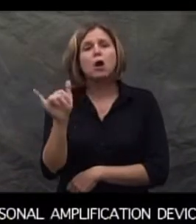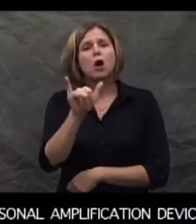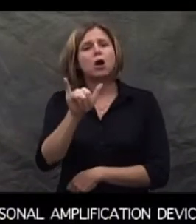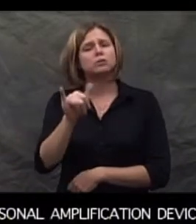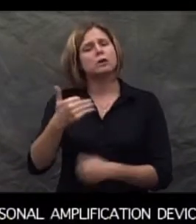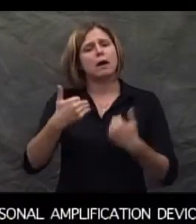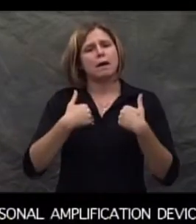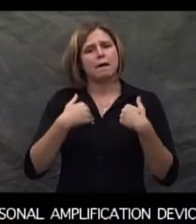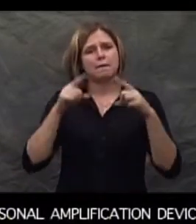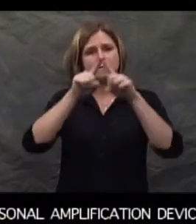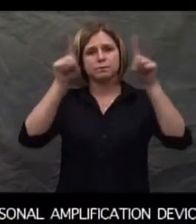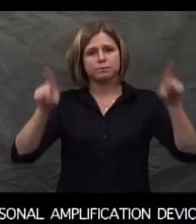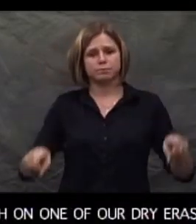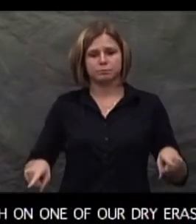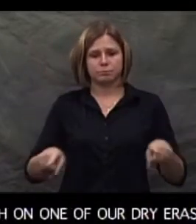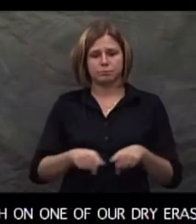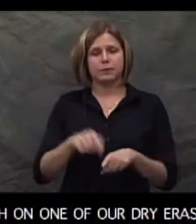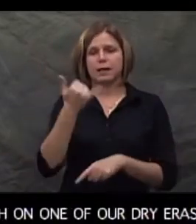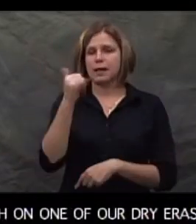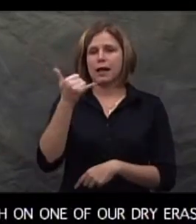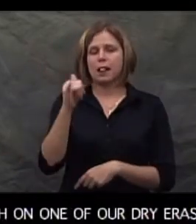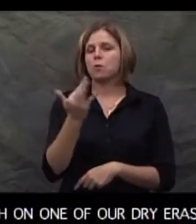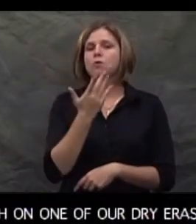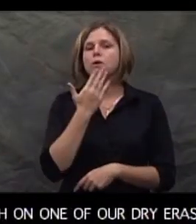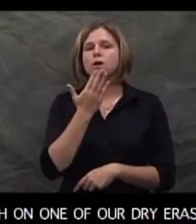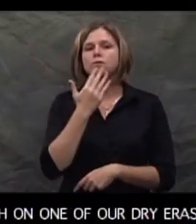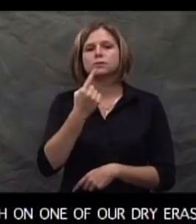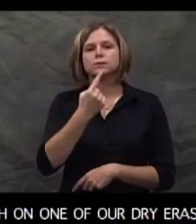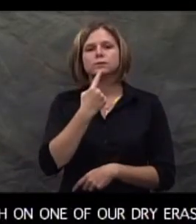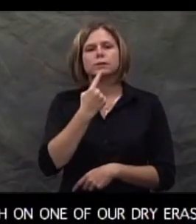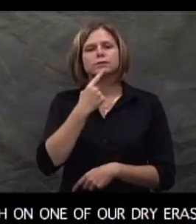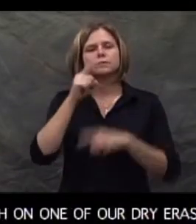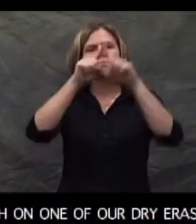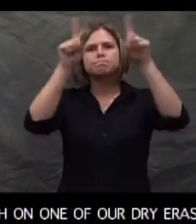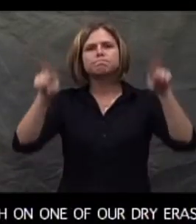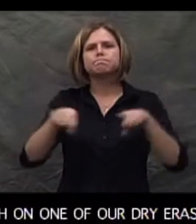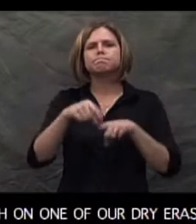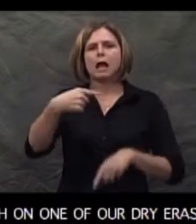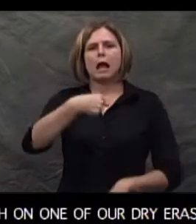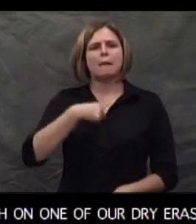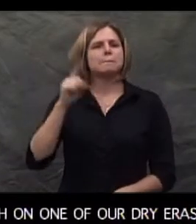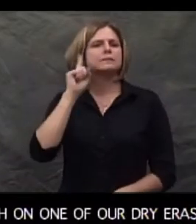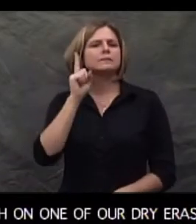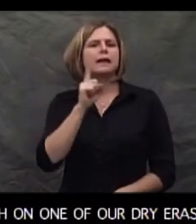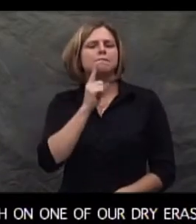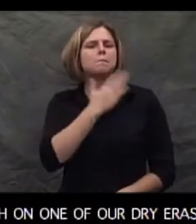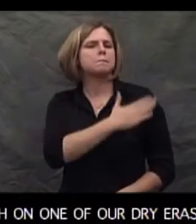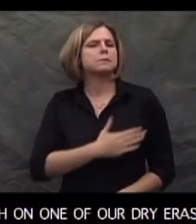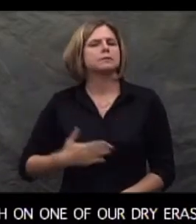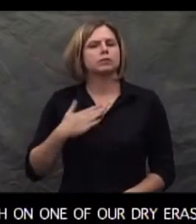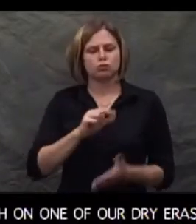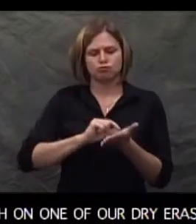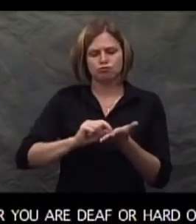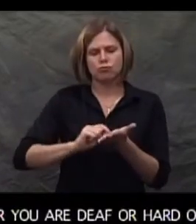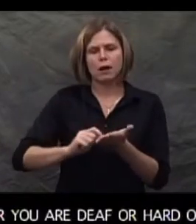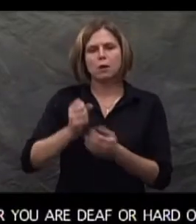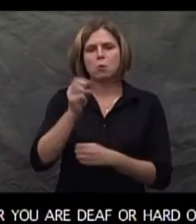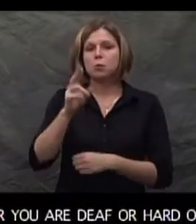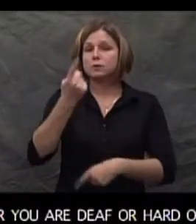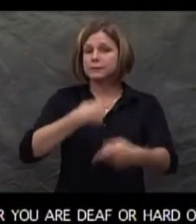writing back and forth on one of our dry erase boards. We also have signs that you can display stating whether you are deaf or hard